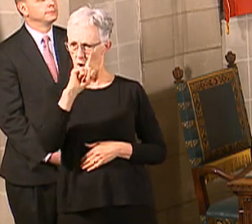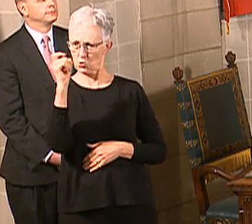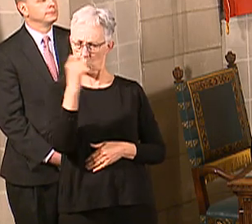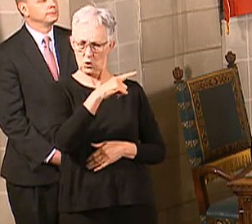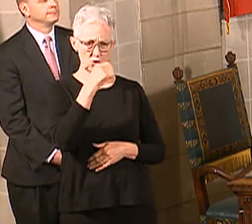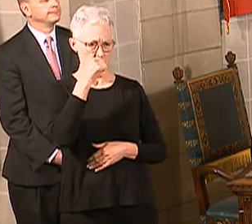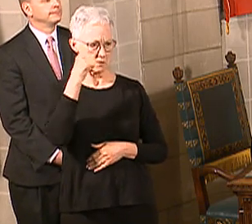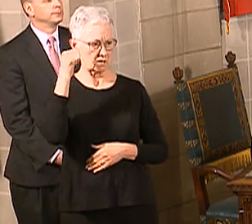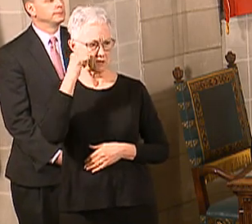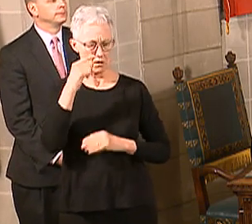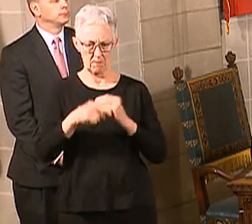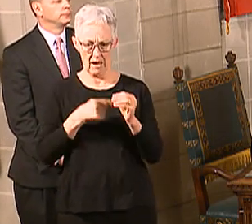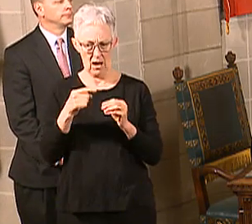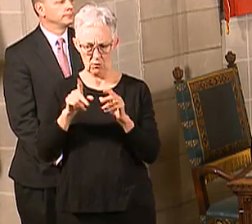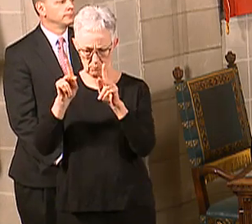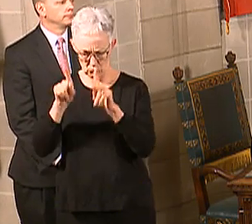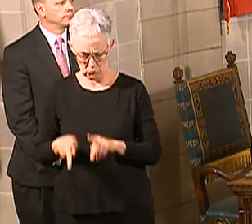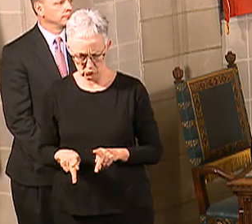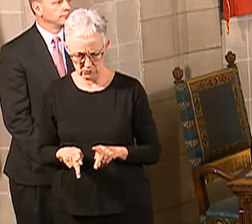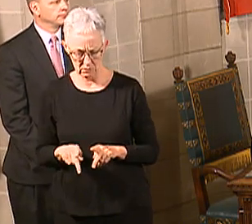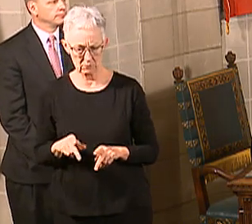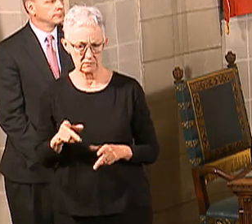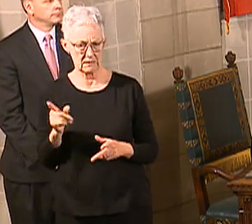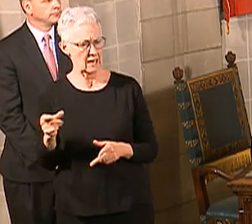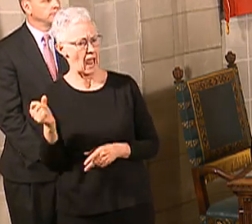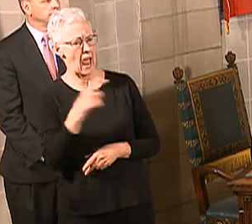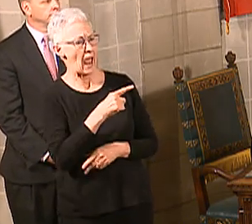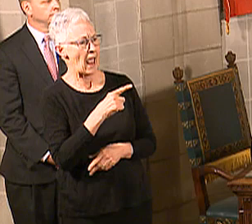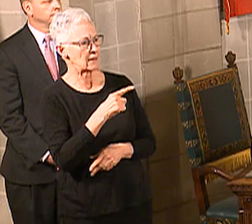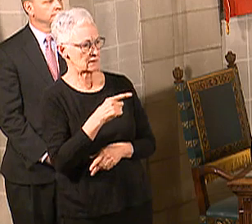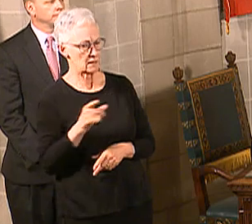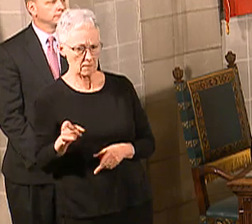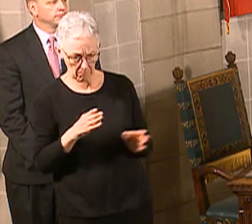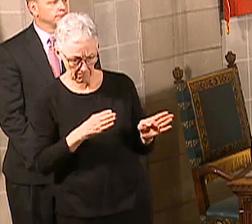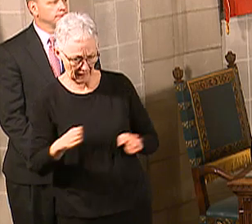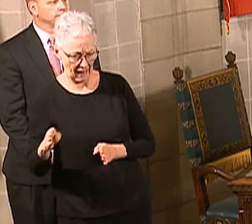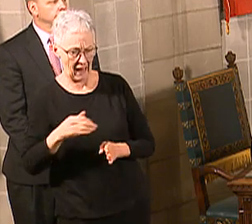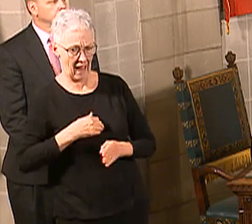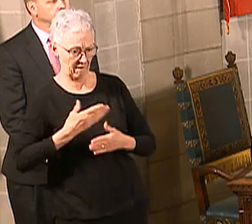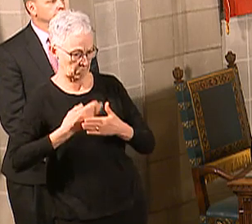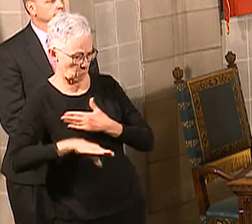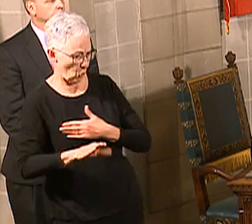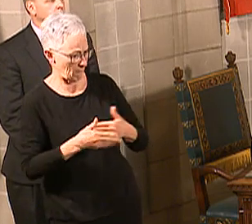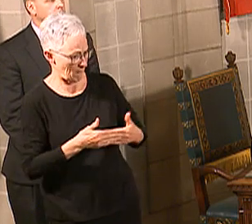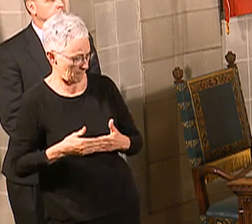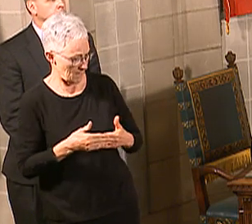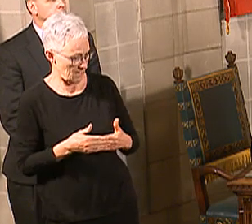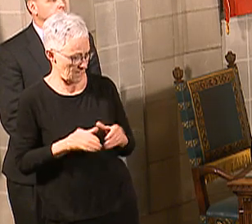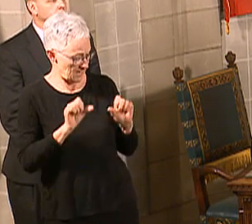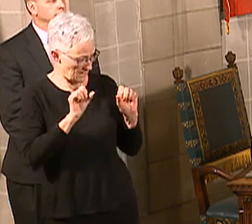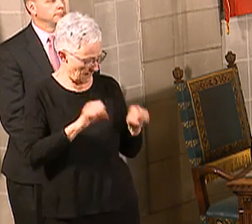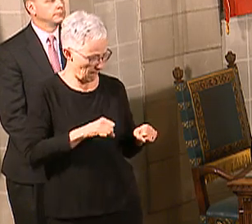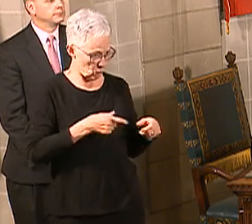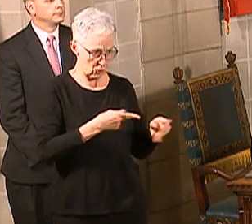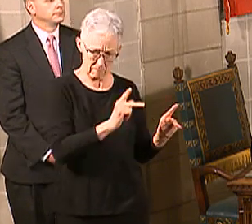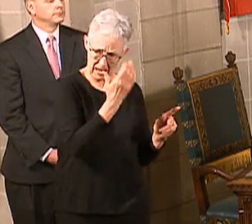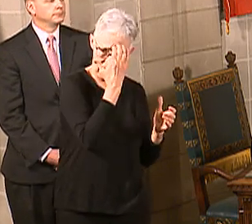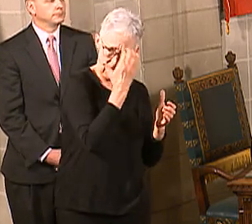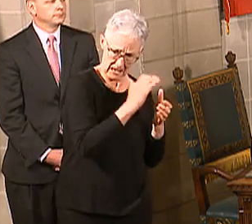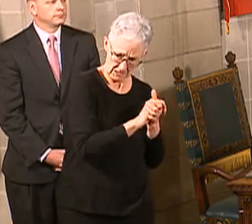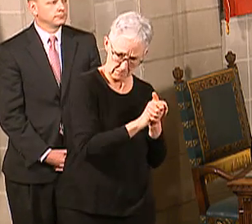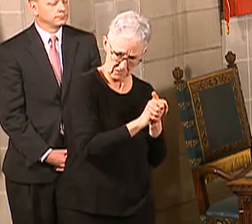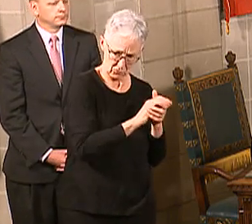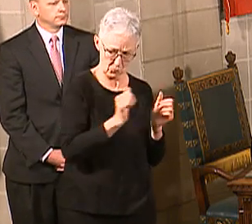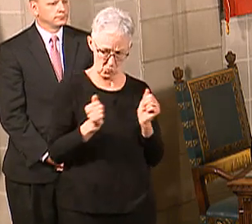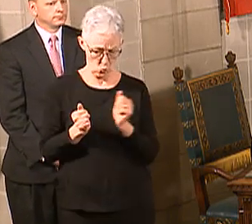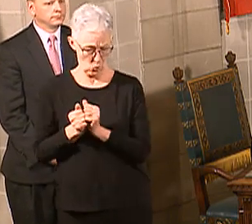a birth assistant was going to be allowed, and that partner is going to be allowed in, that husband or whatever, and the answer is yes. So in Omaha, they are